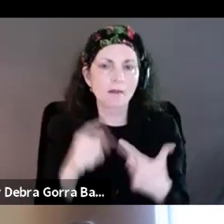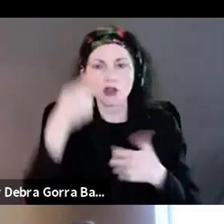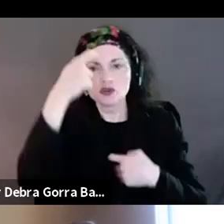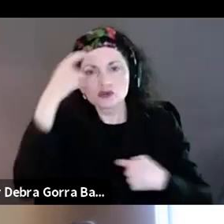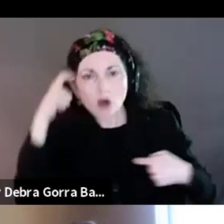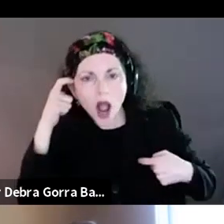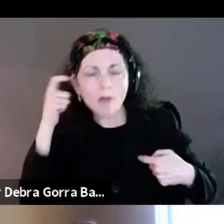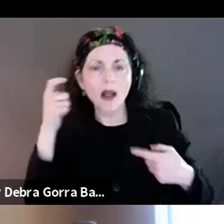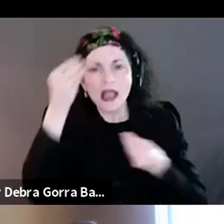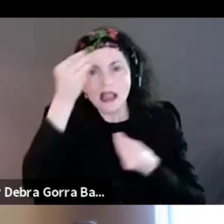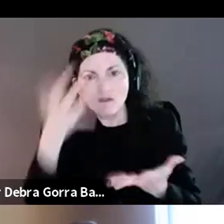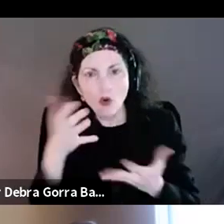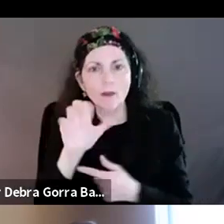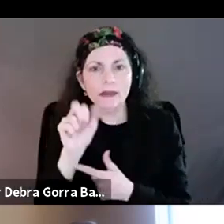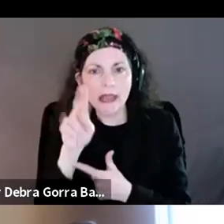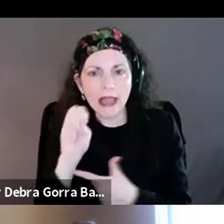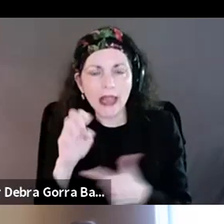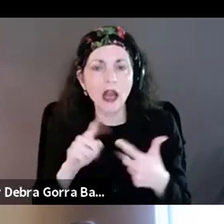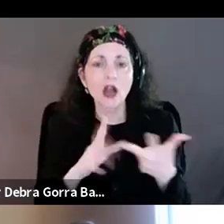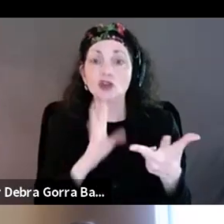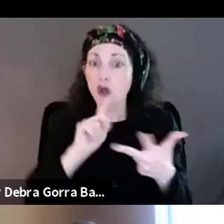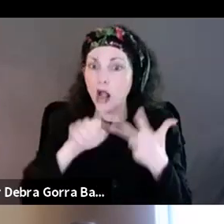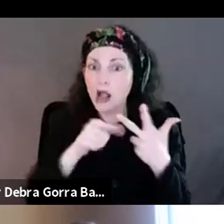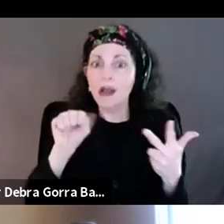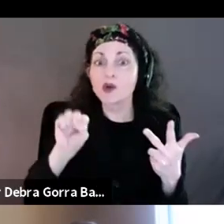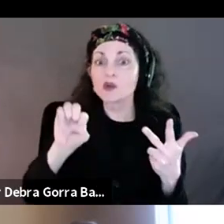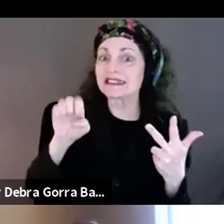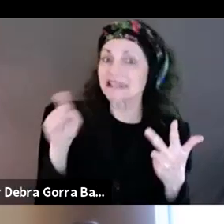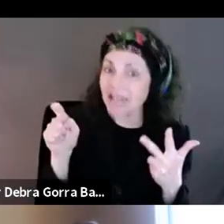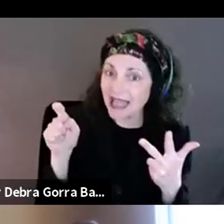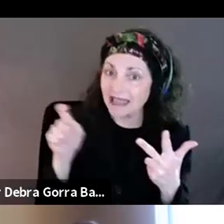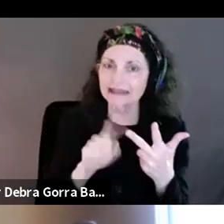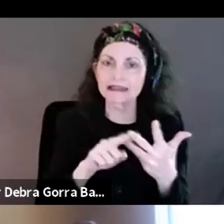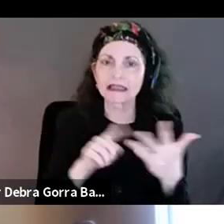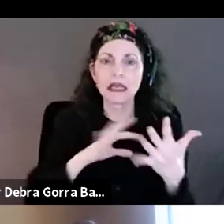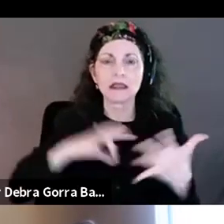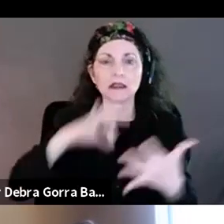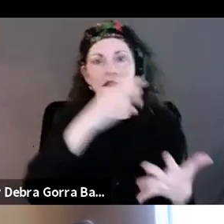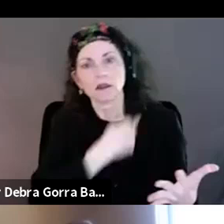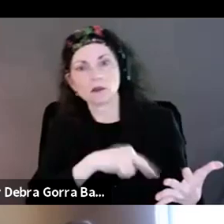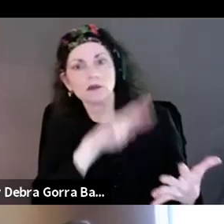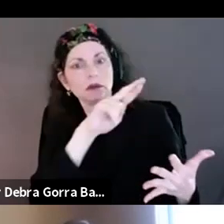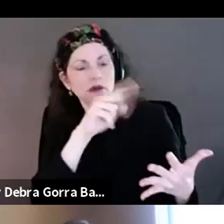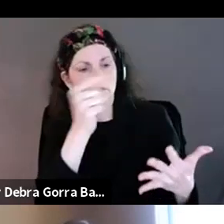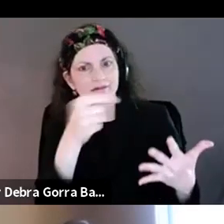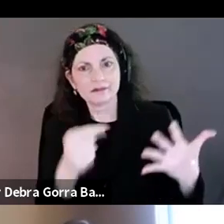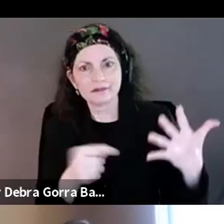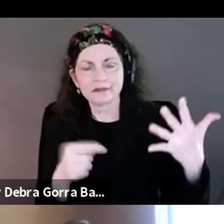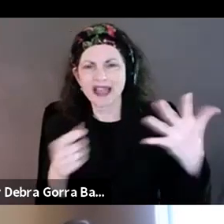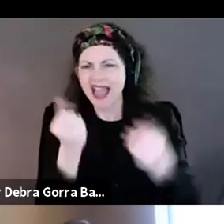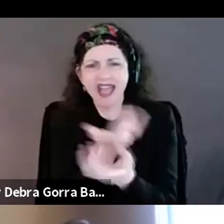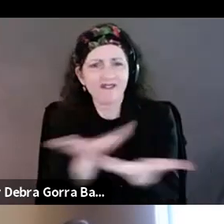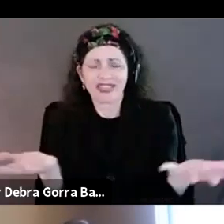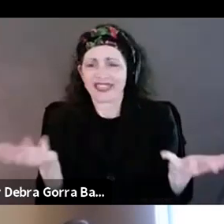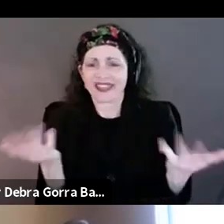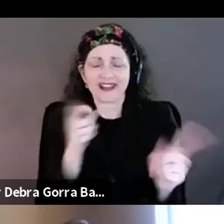let's talk about sex, you know, spirituality and disability. So all of these things that, you know, we hit a